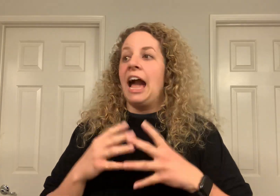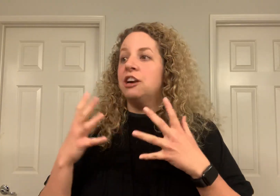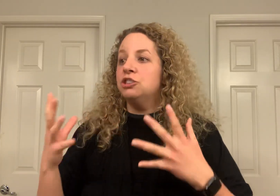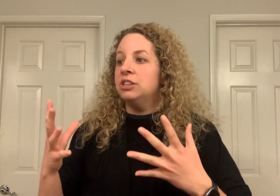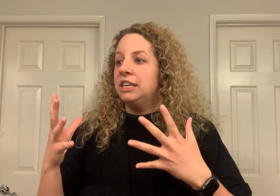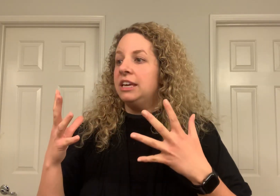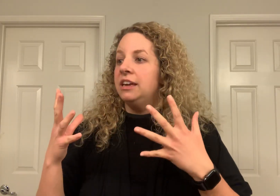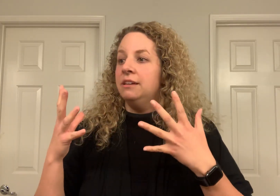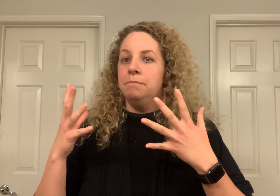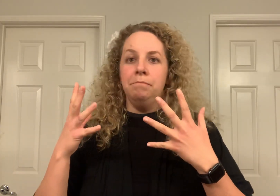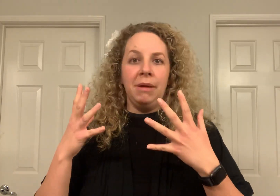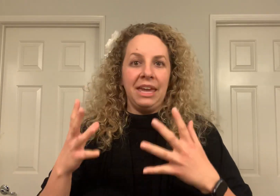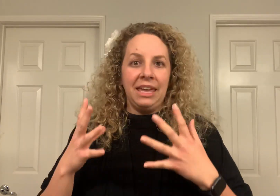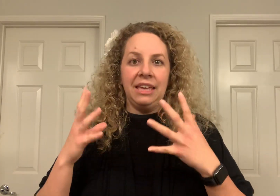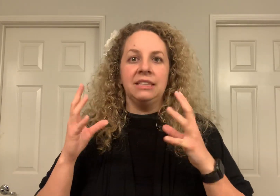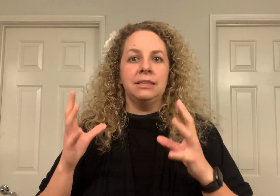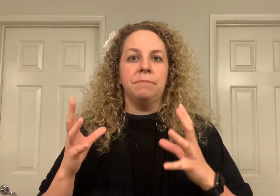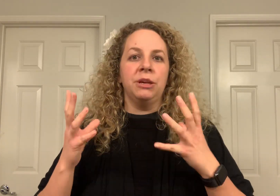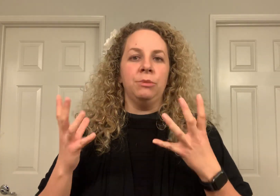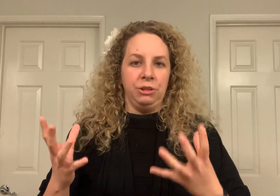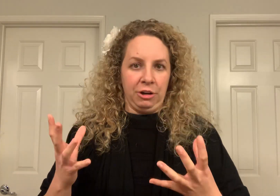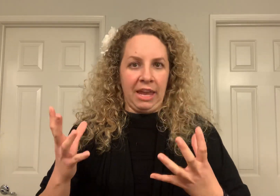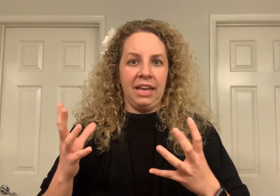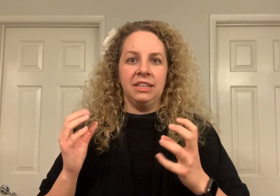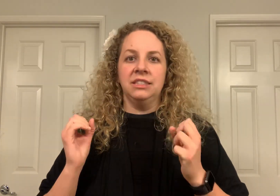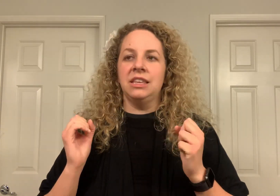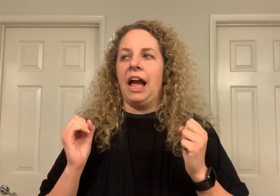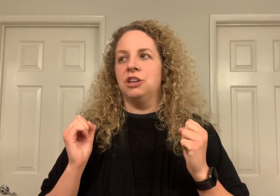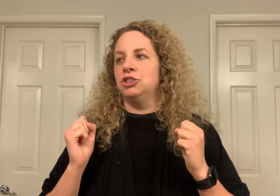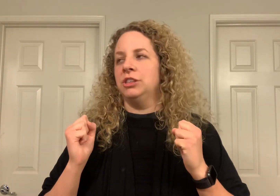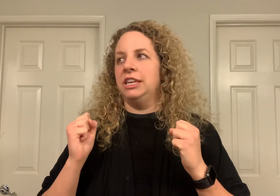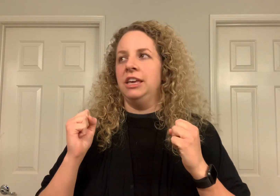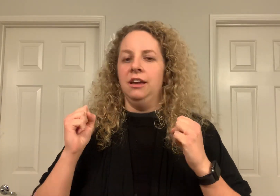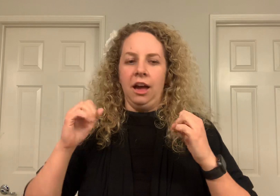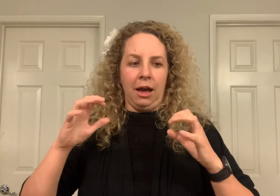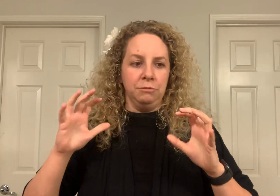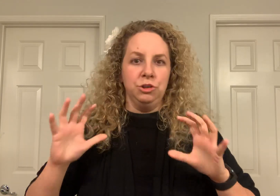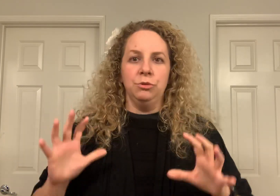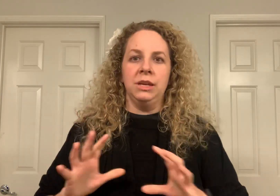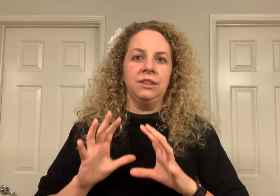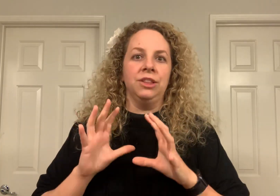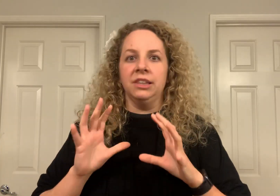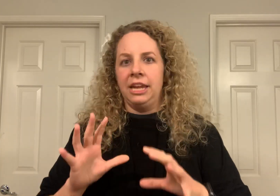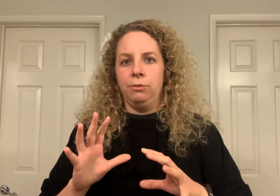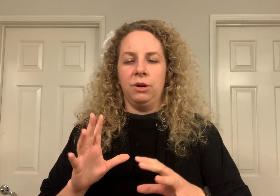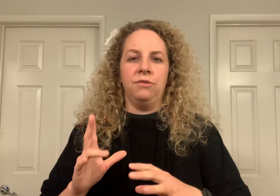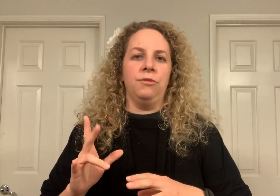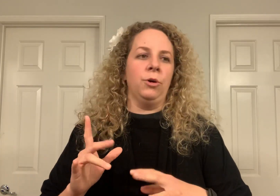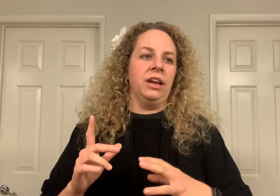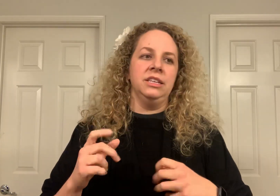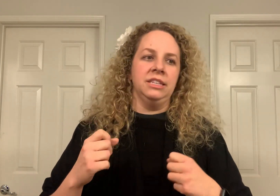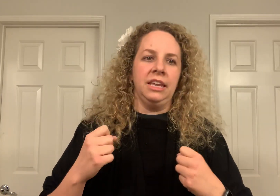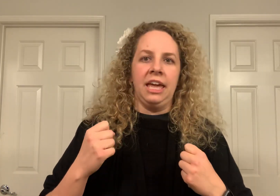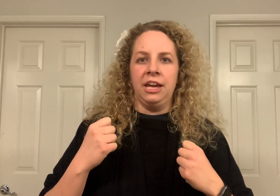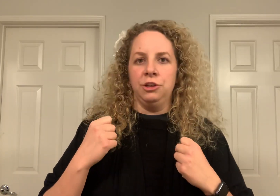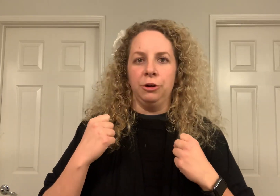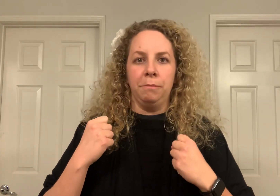actually making something with your hands, actually, um, doing the legwork for it. And you're